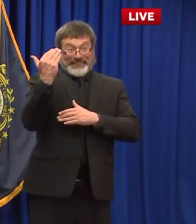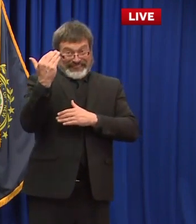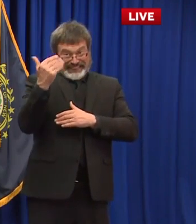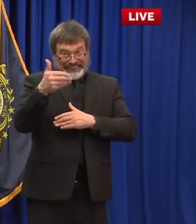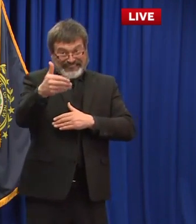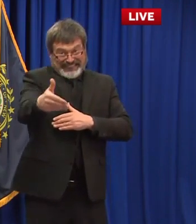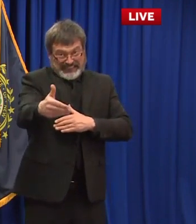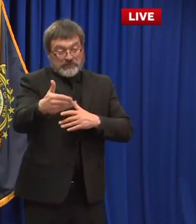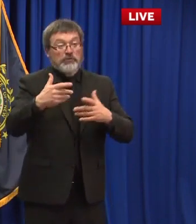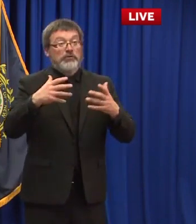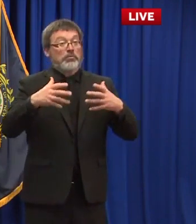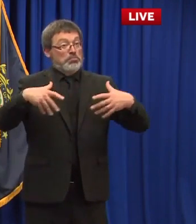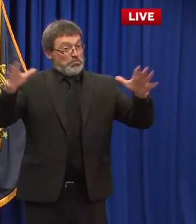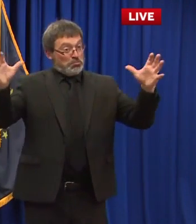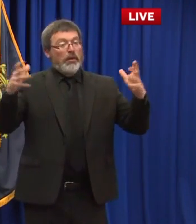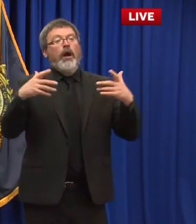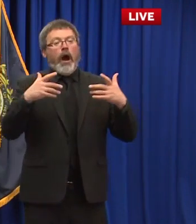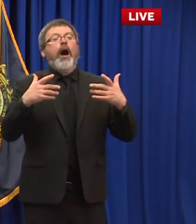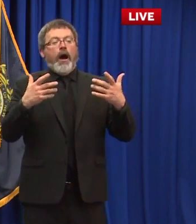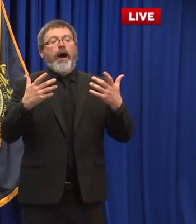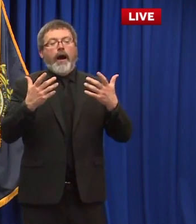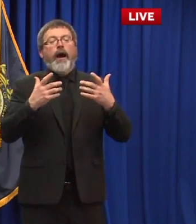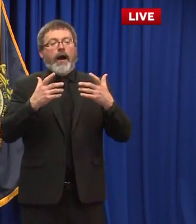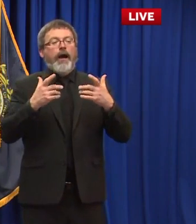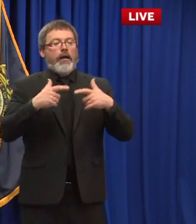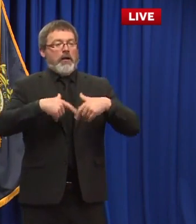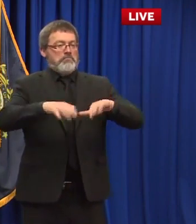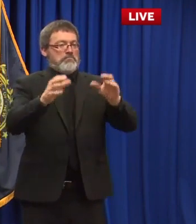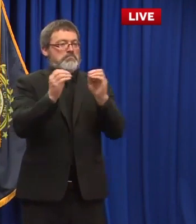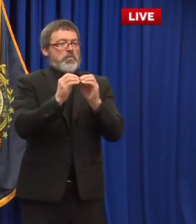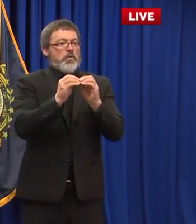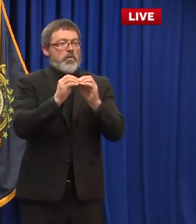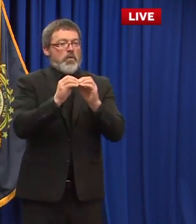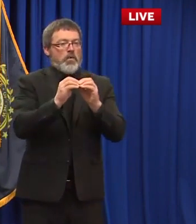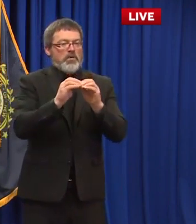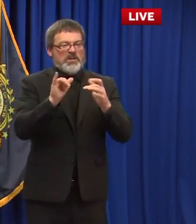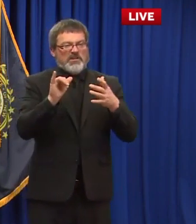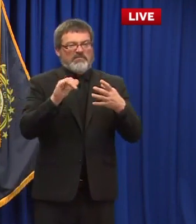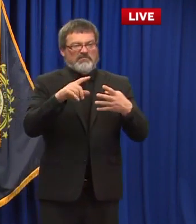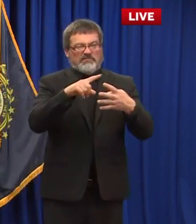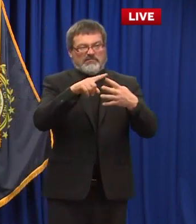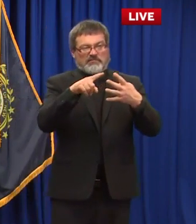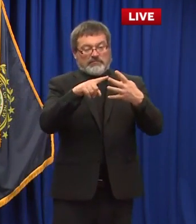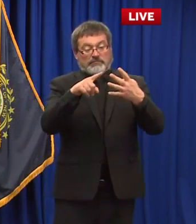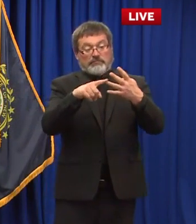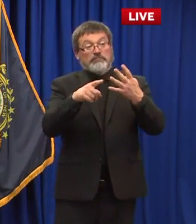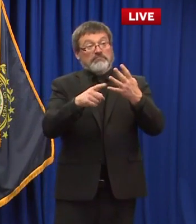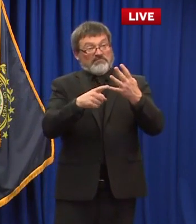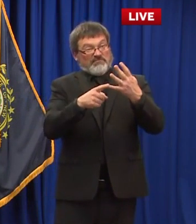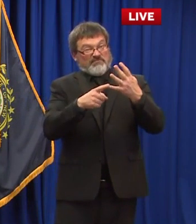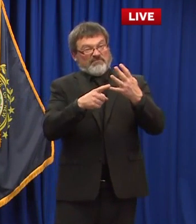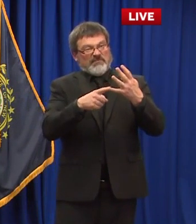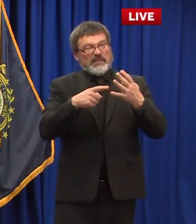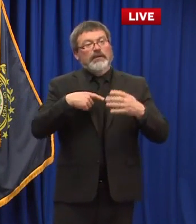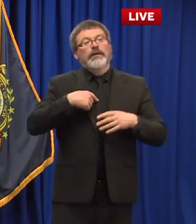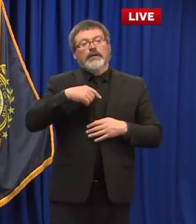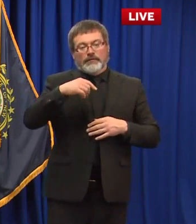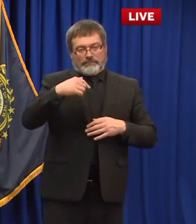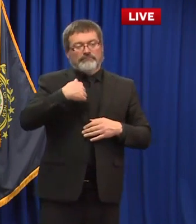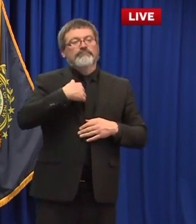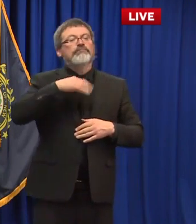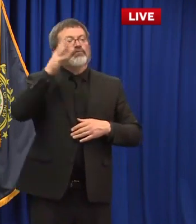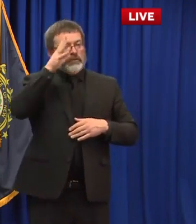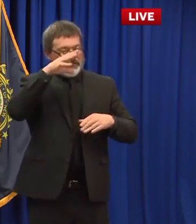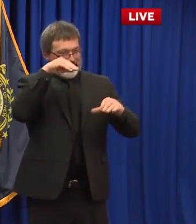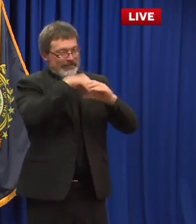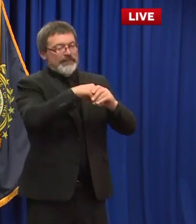what will you get i think you asked if i was going to i am going to get tested as part of the asap program we're going to kick it off this weekend and i am going to get